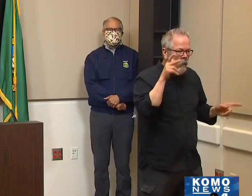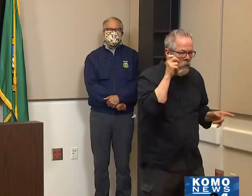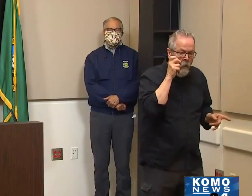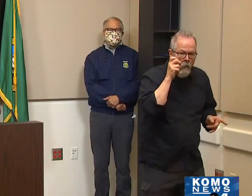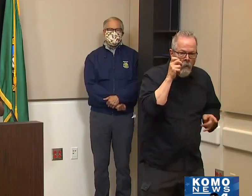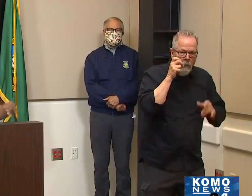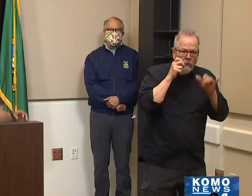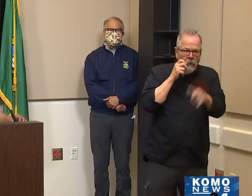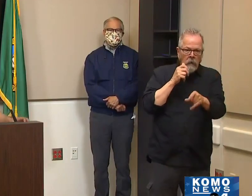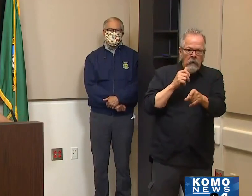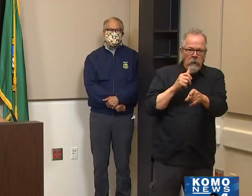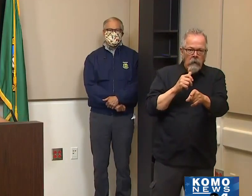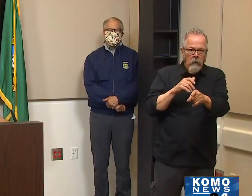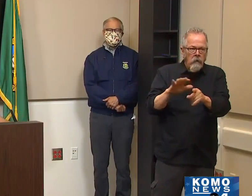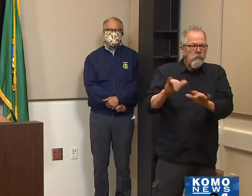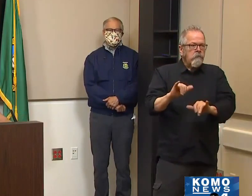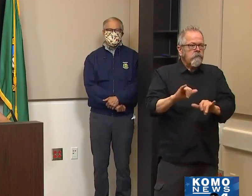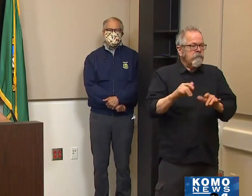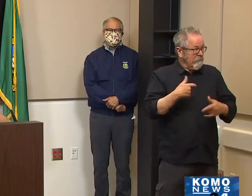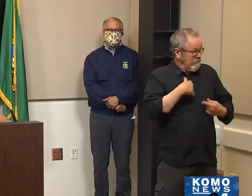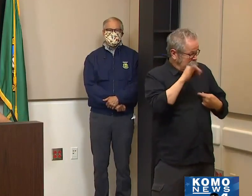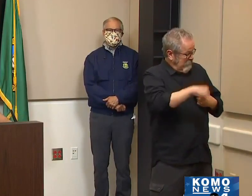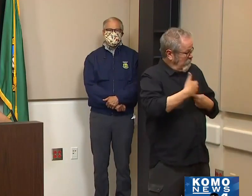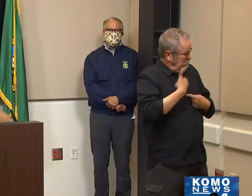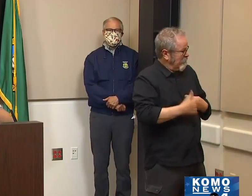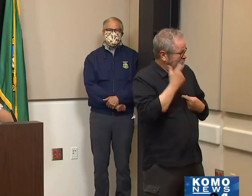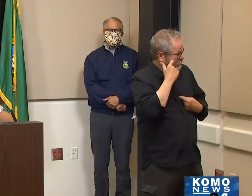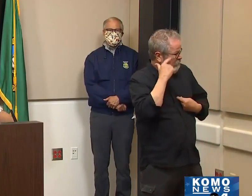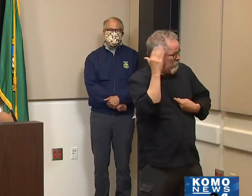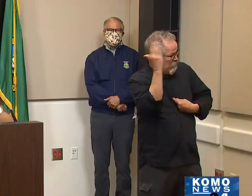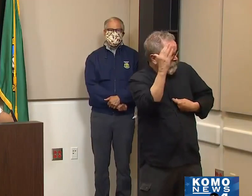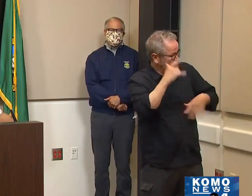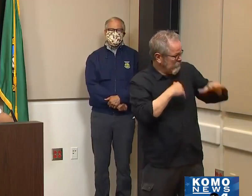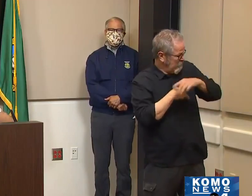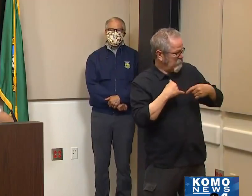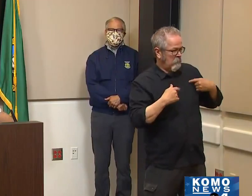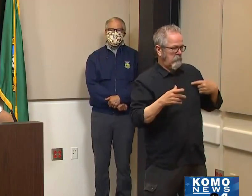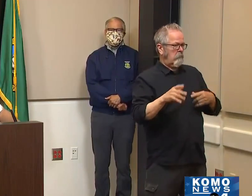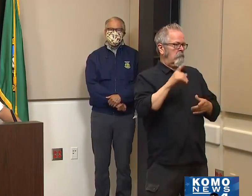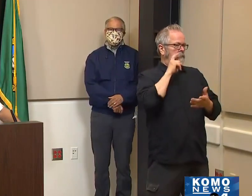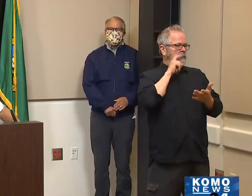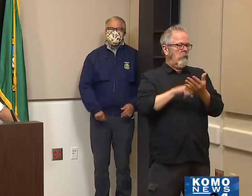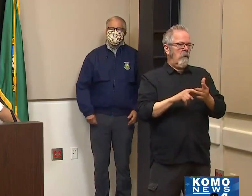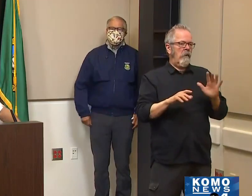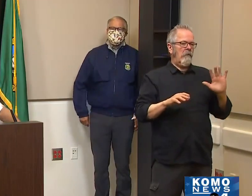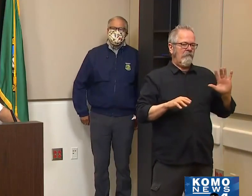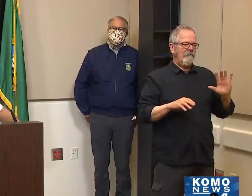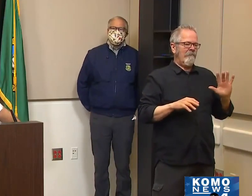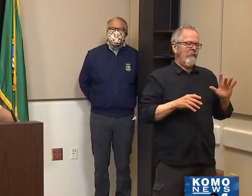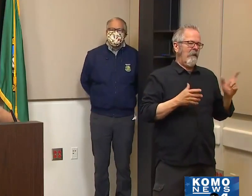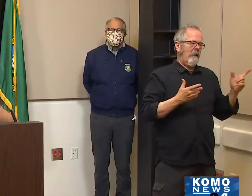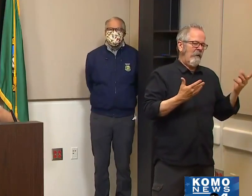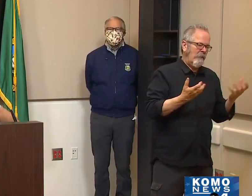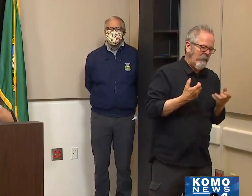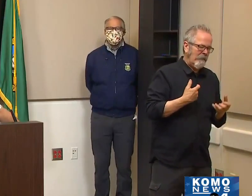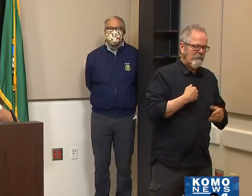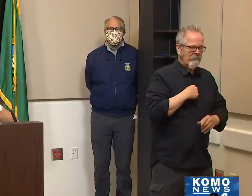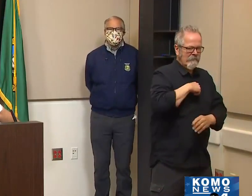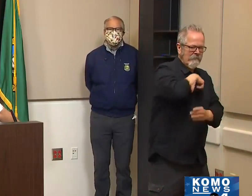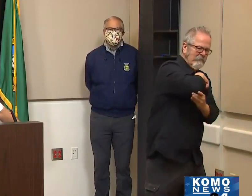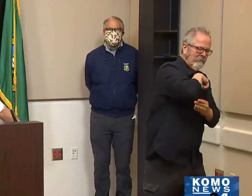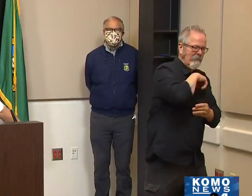wanted to give me the, you know, the embrace by hitting the shoulders. And he took me over to